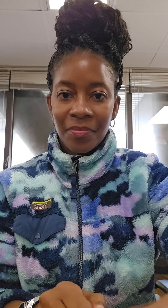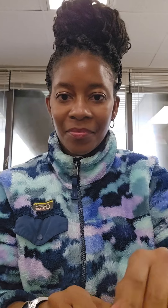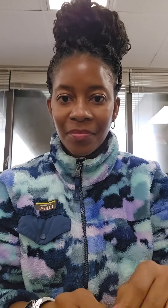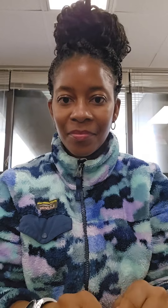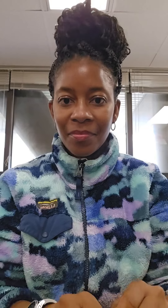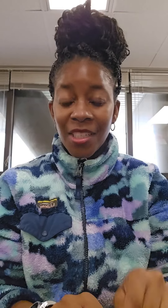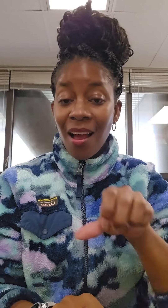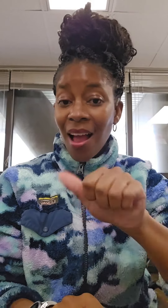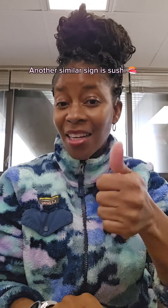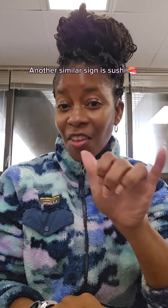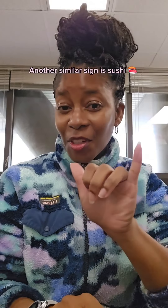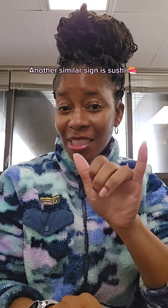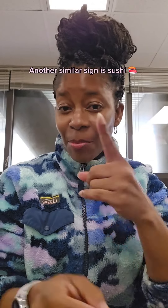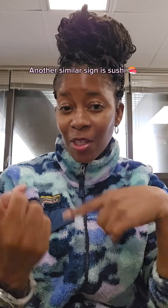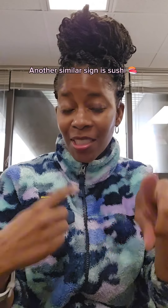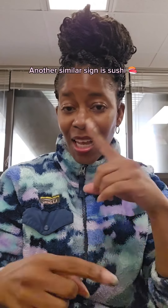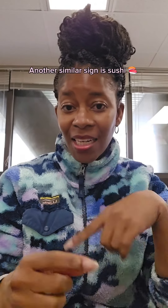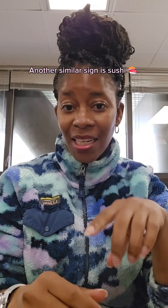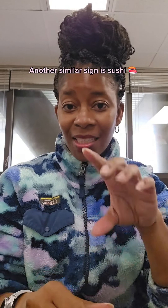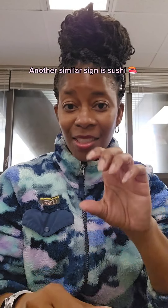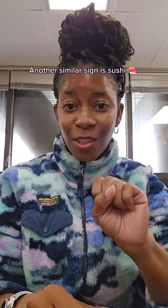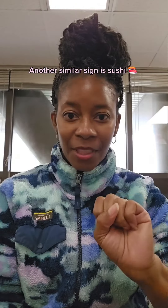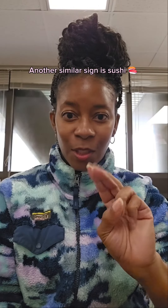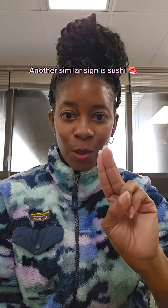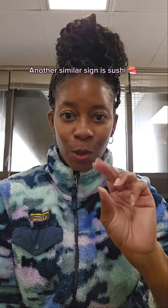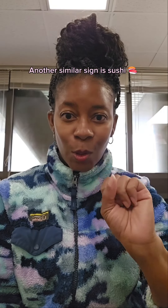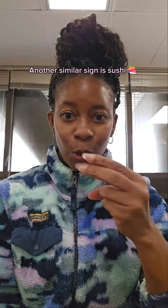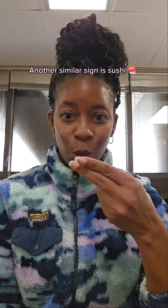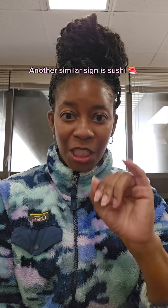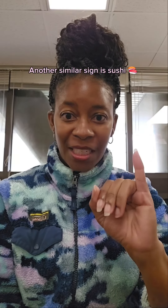Another similar sign is sushi.